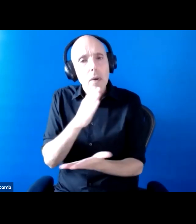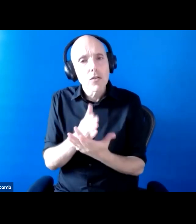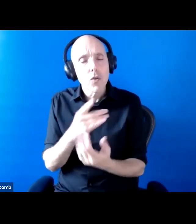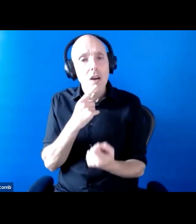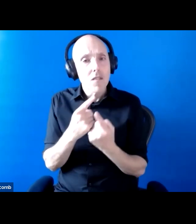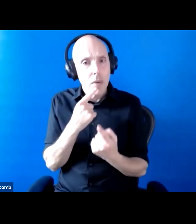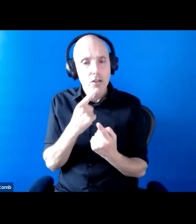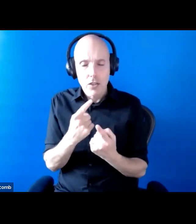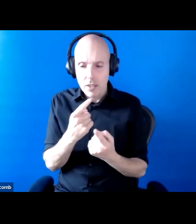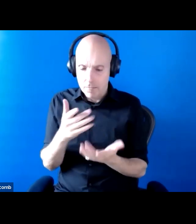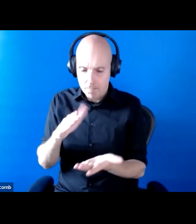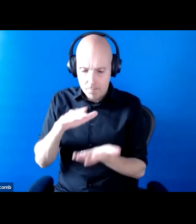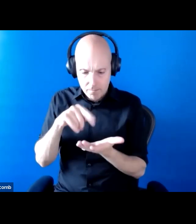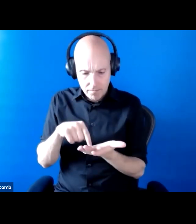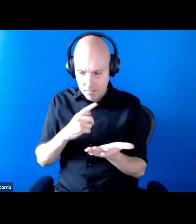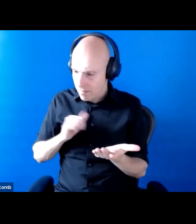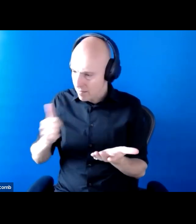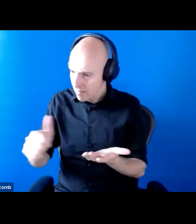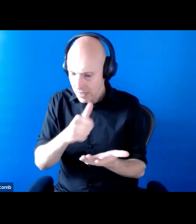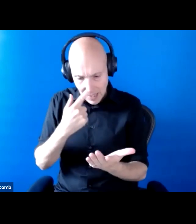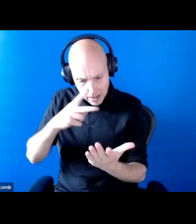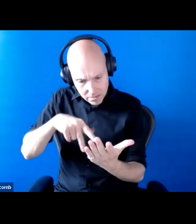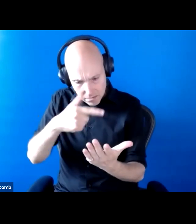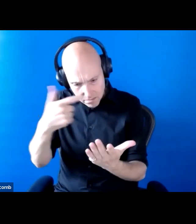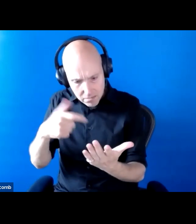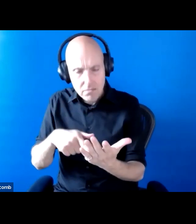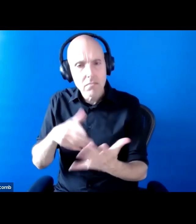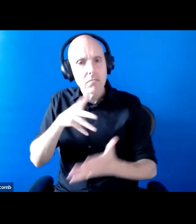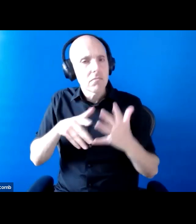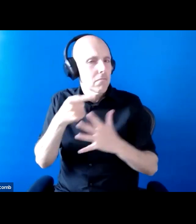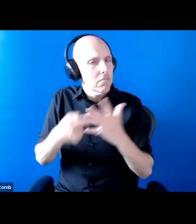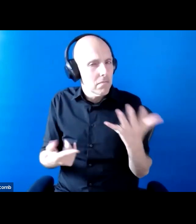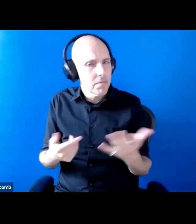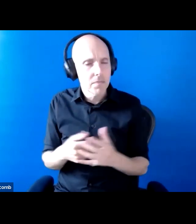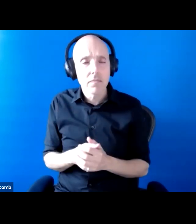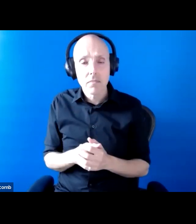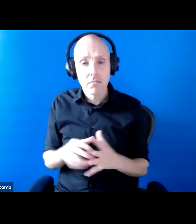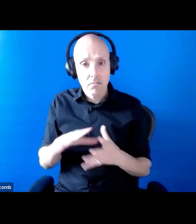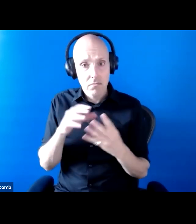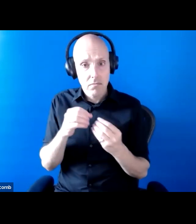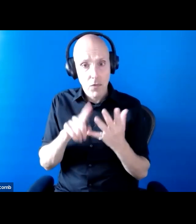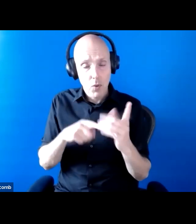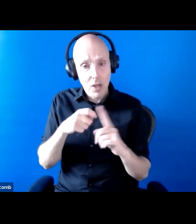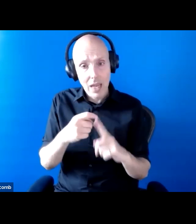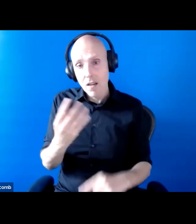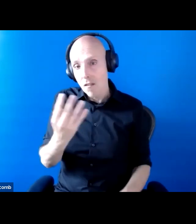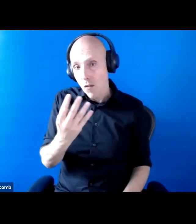our individual needs. So there are 14 million disabled people in the UK, we're a fifth of the population,